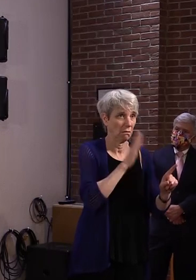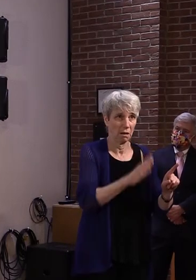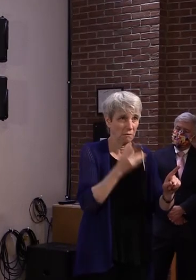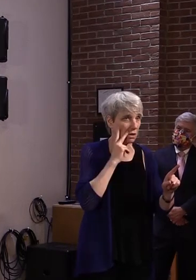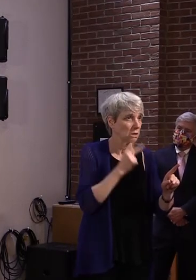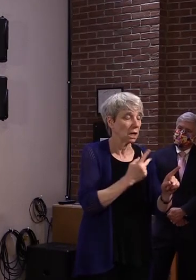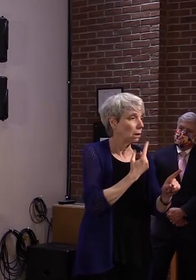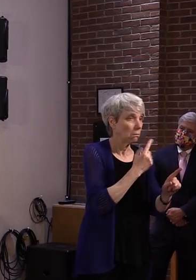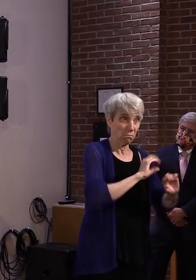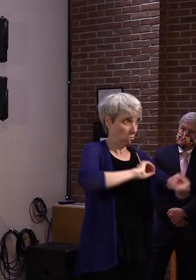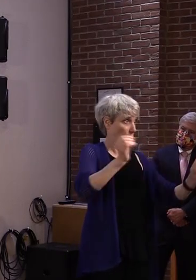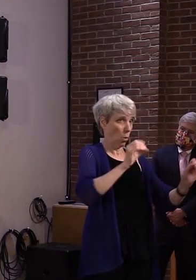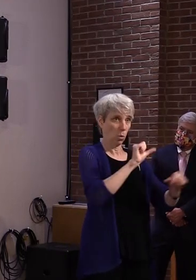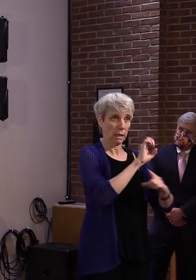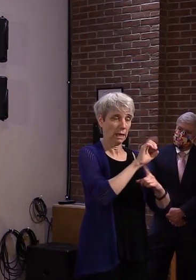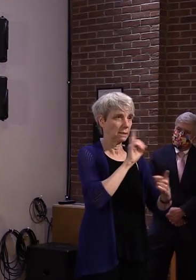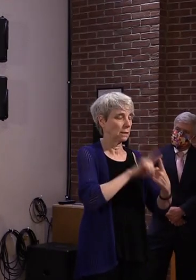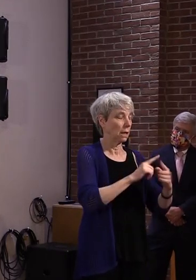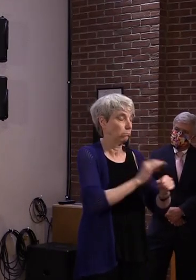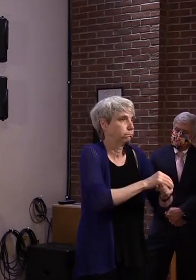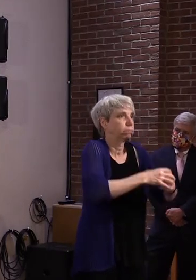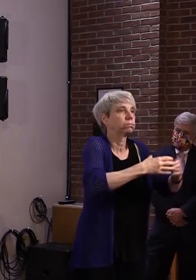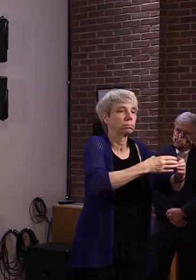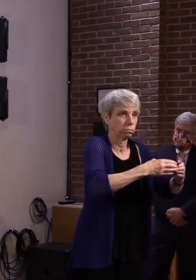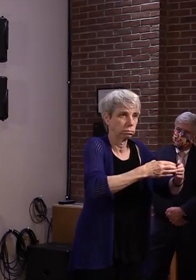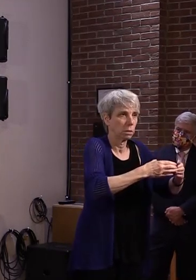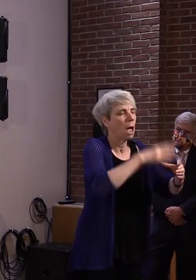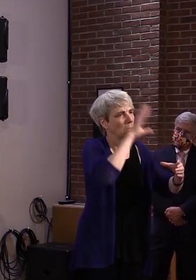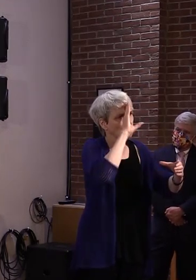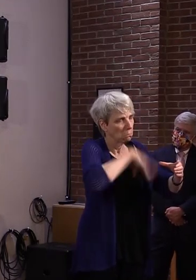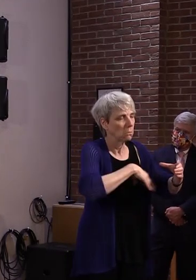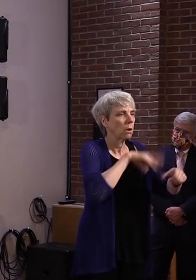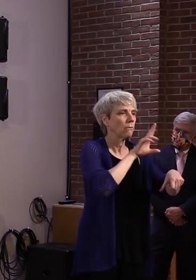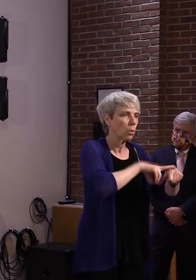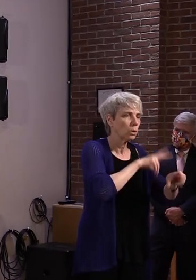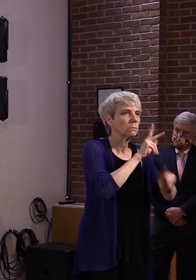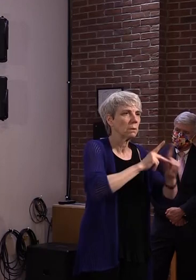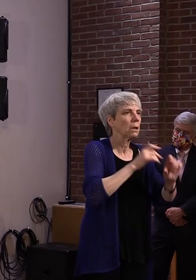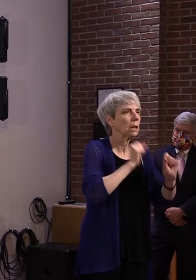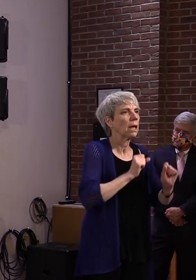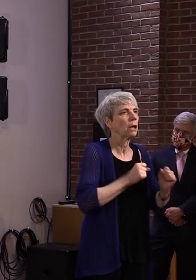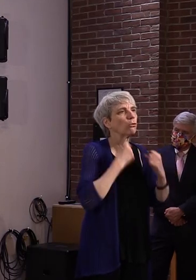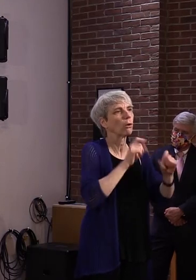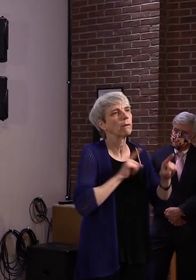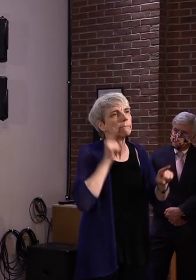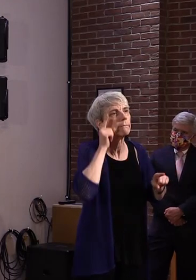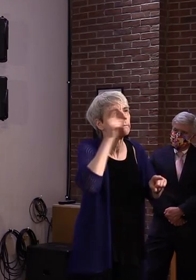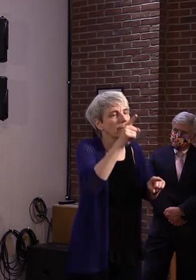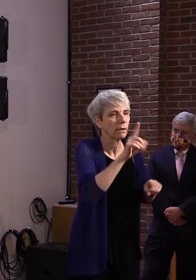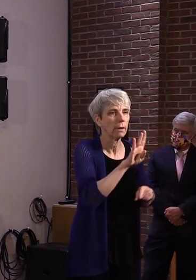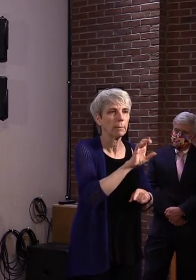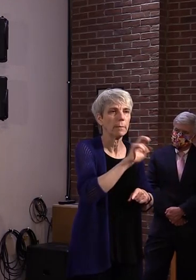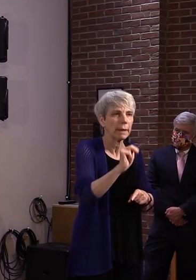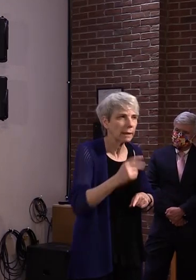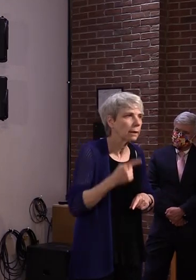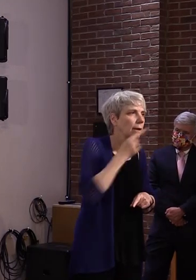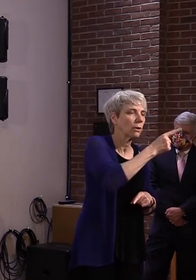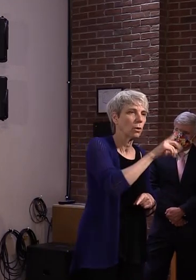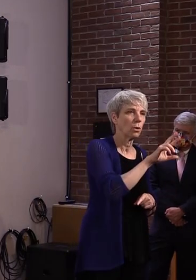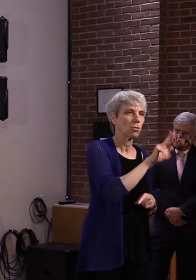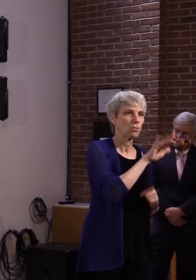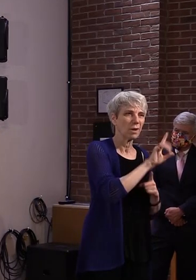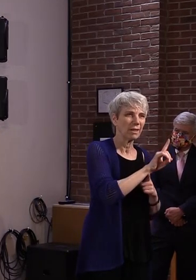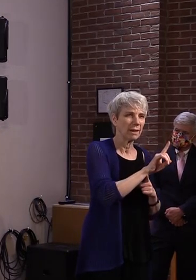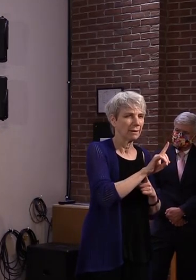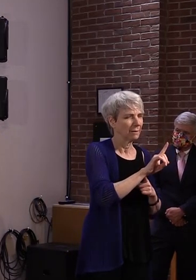travel to other communities, like Rutland, like Bennington, they're not exactly next door. And that would not be very convenient for them.